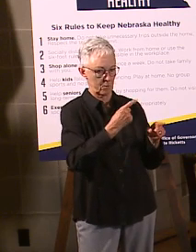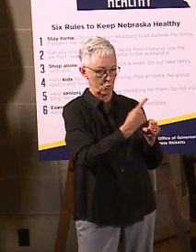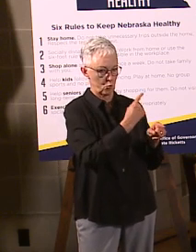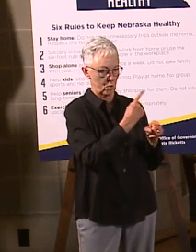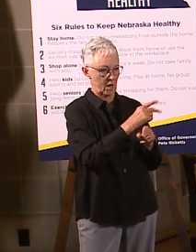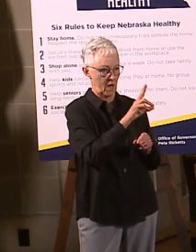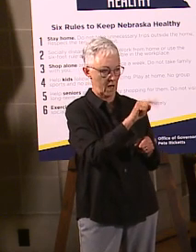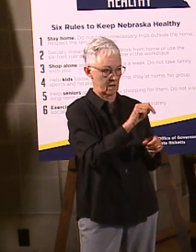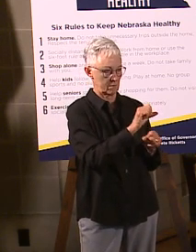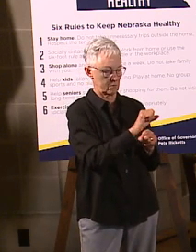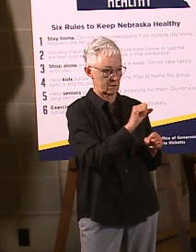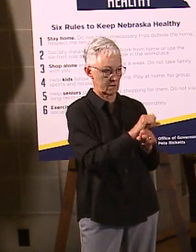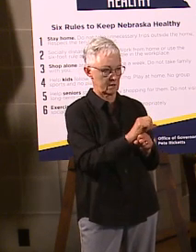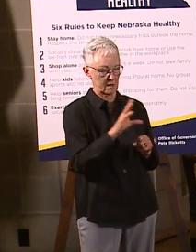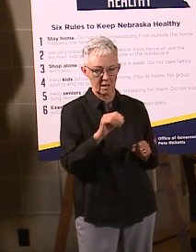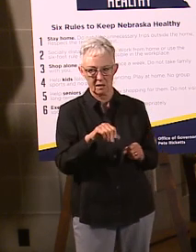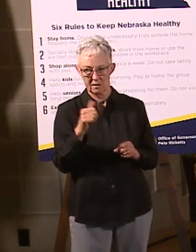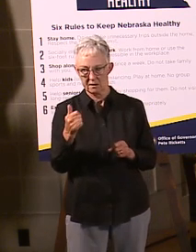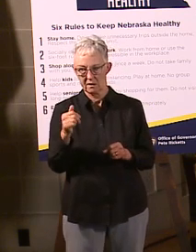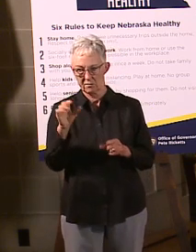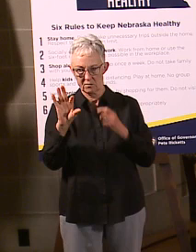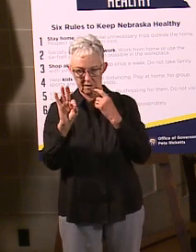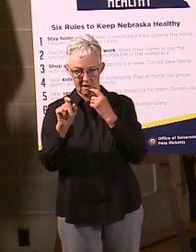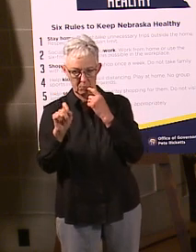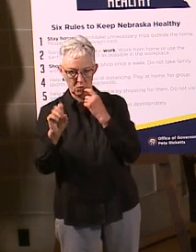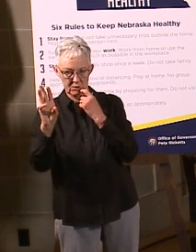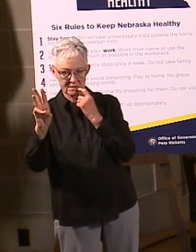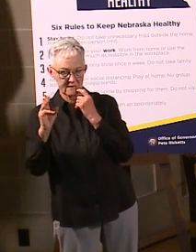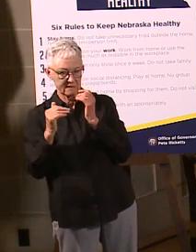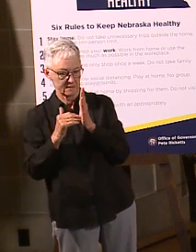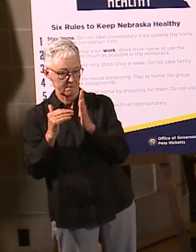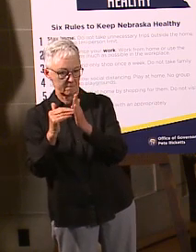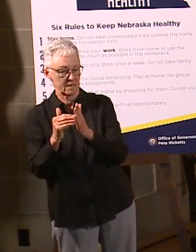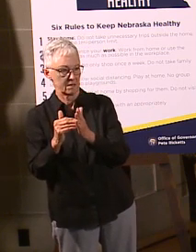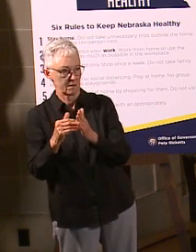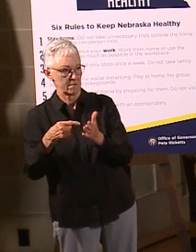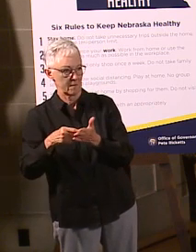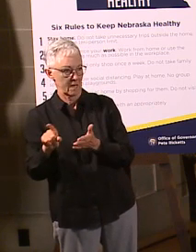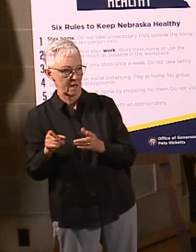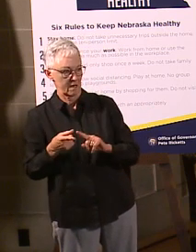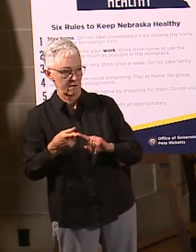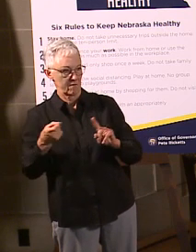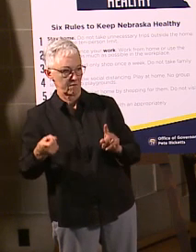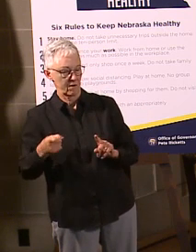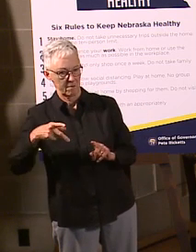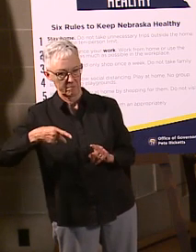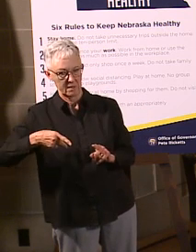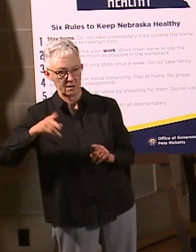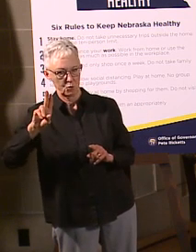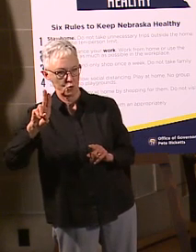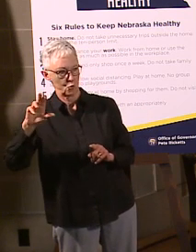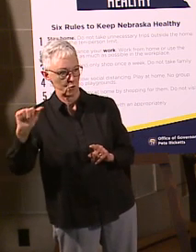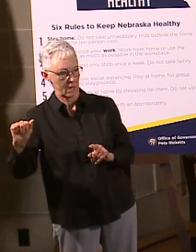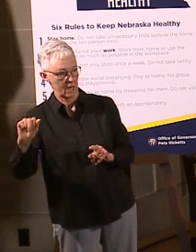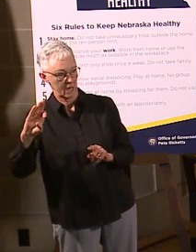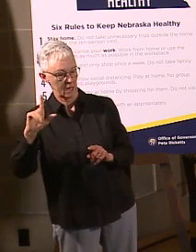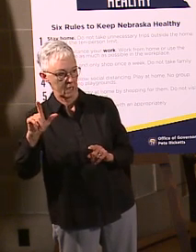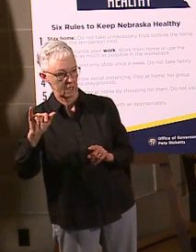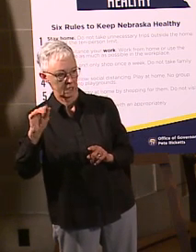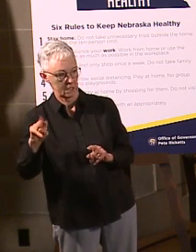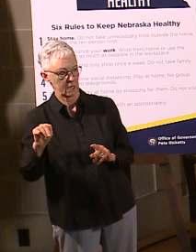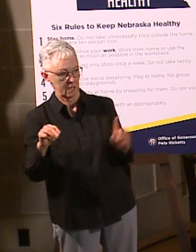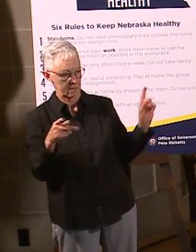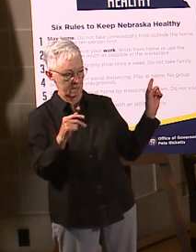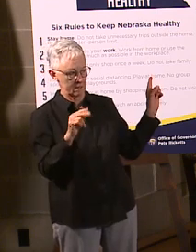We've got another $9.6 million paid out of almost 13,000 PUA claims. then on top, pandemic